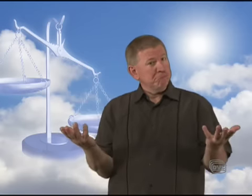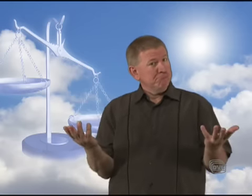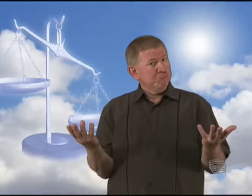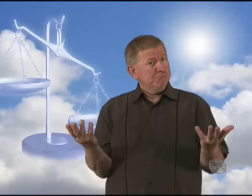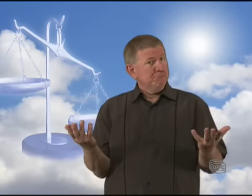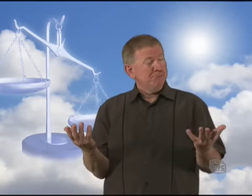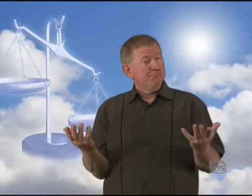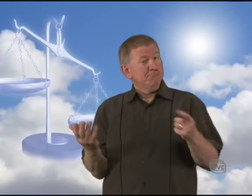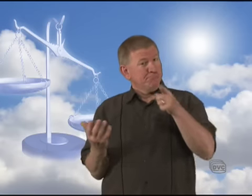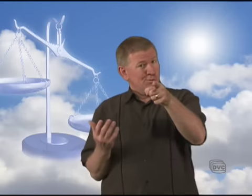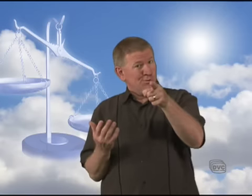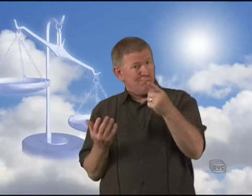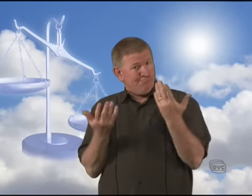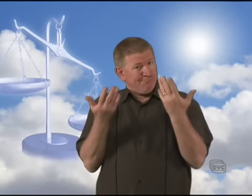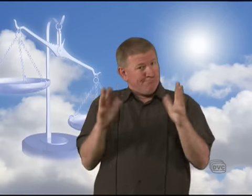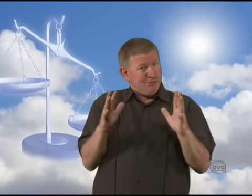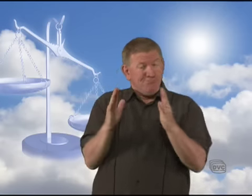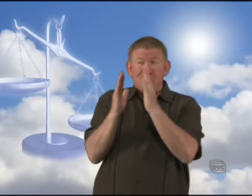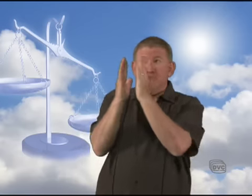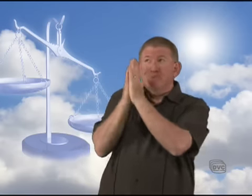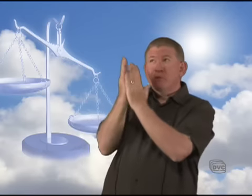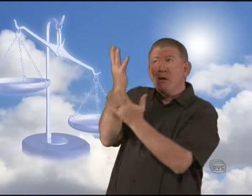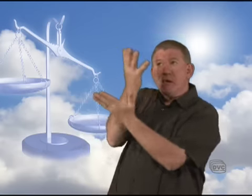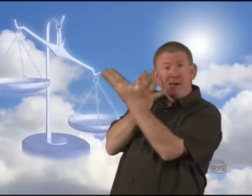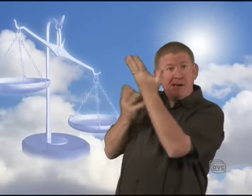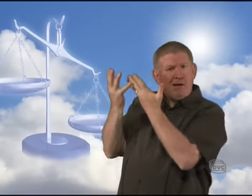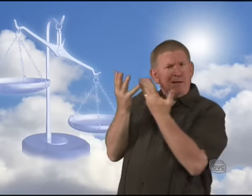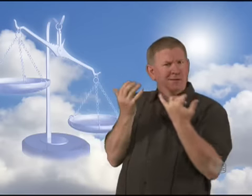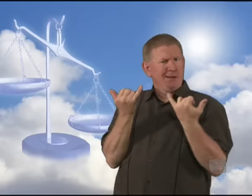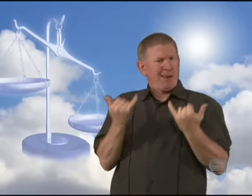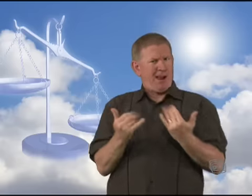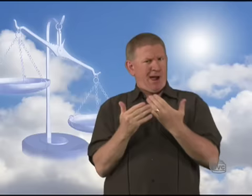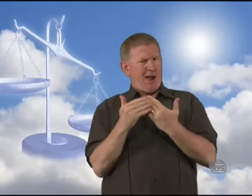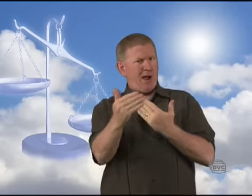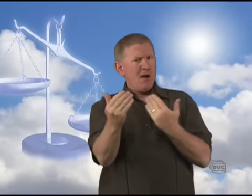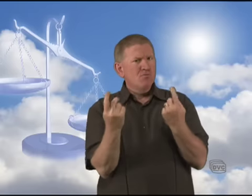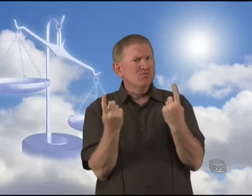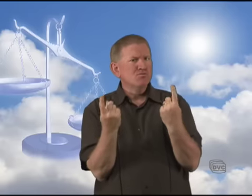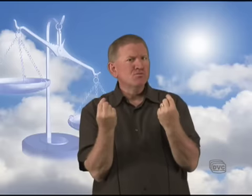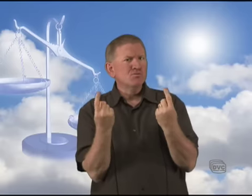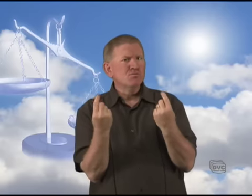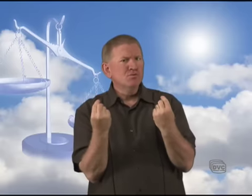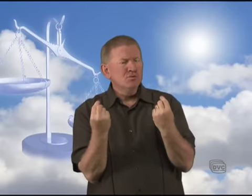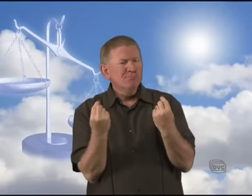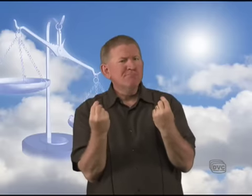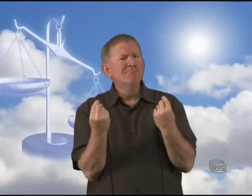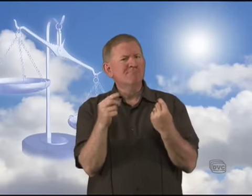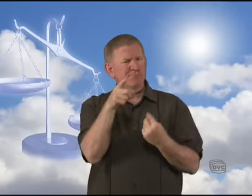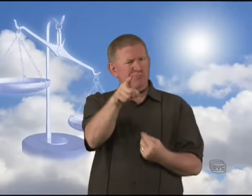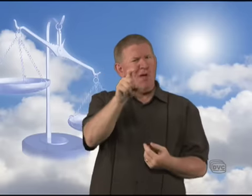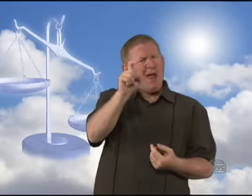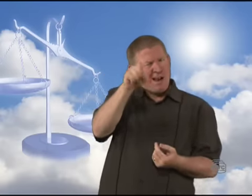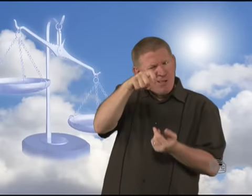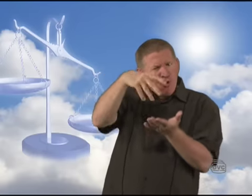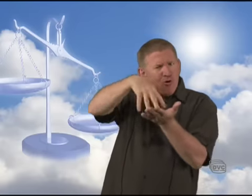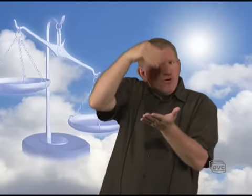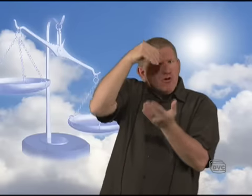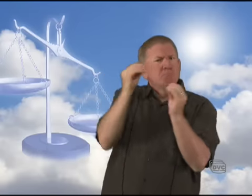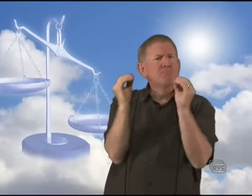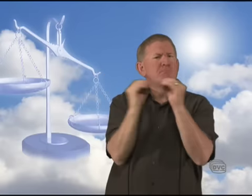All right. So did you recently pray to God? So what are you going to do now? Do you want to learn more